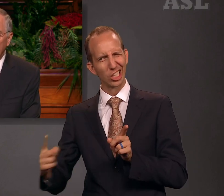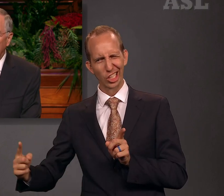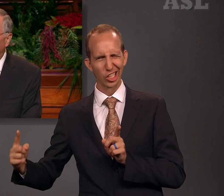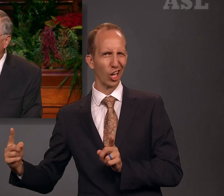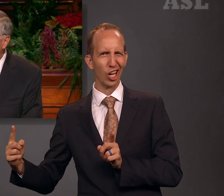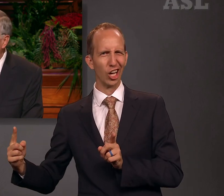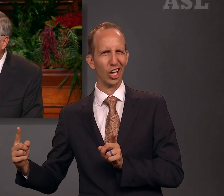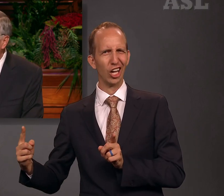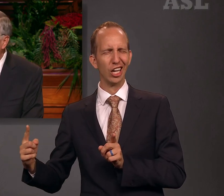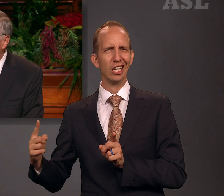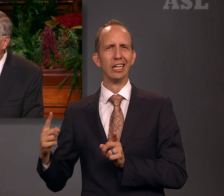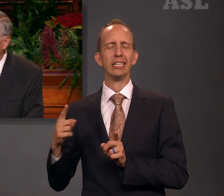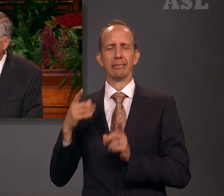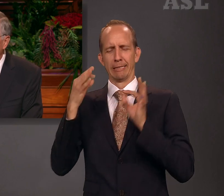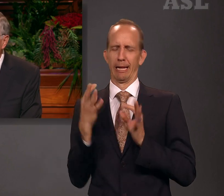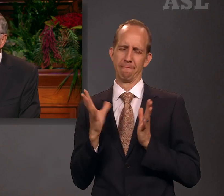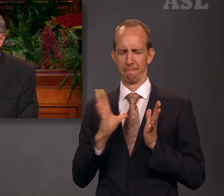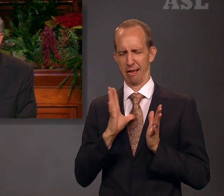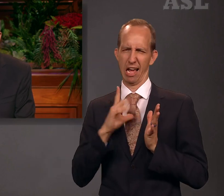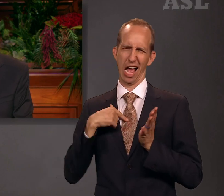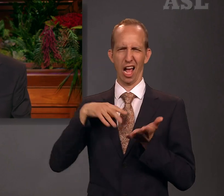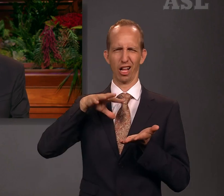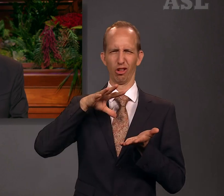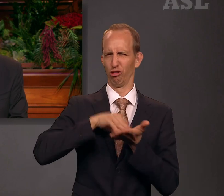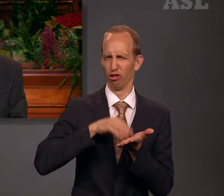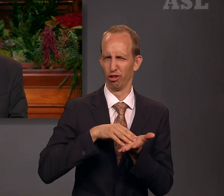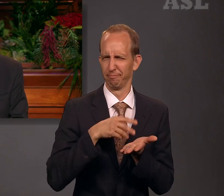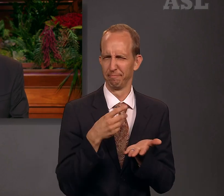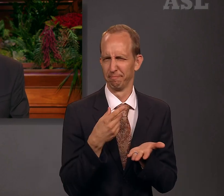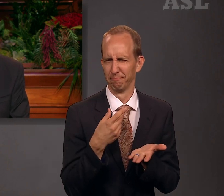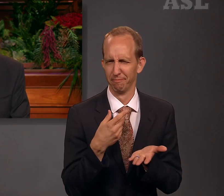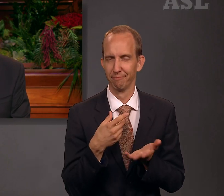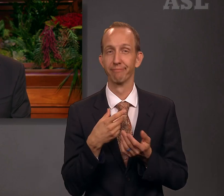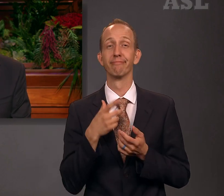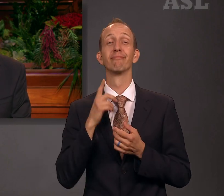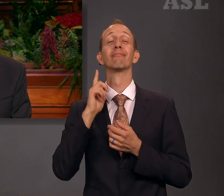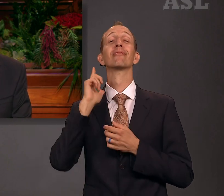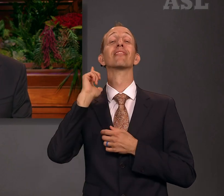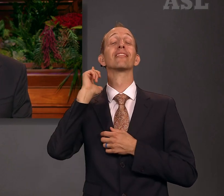the long name of her church. She decided to learn more